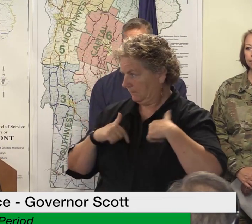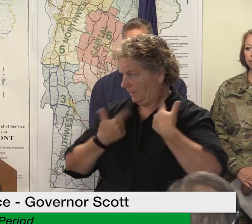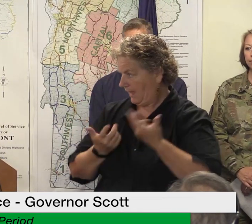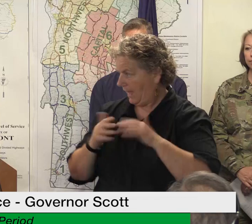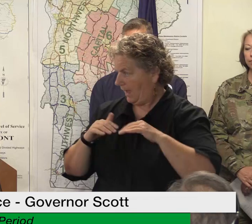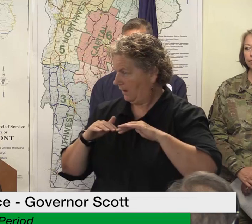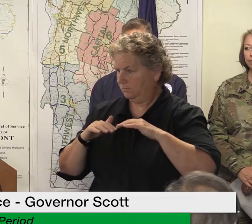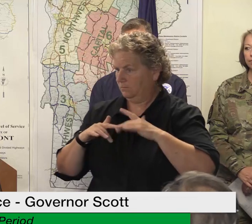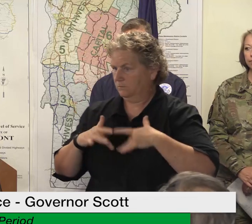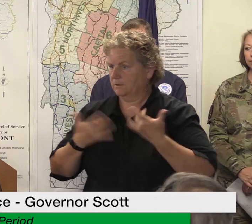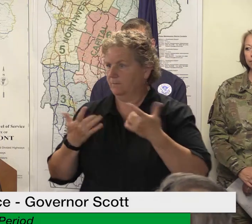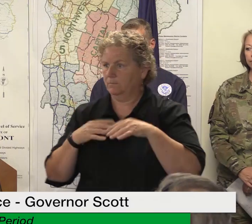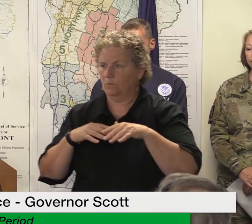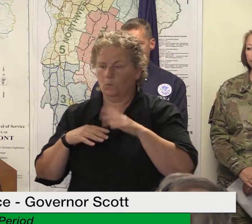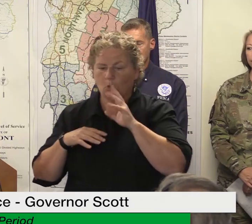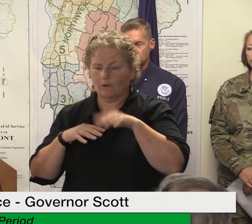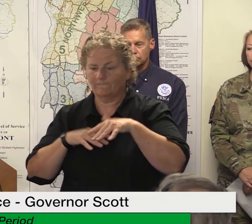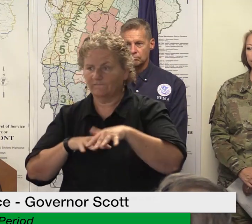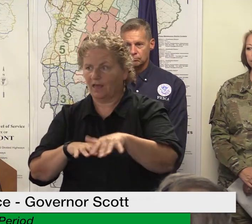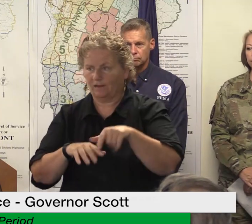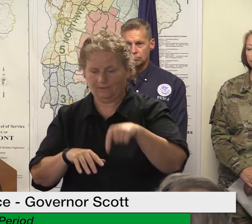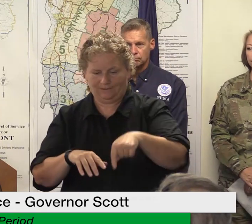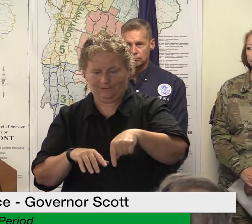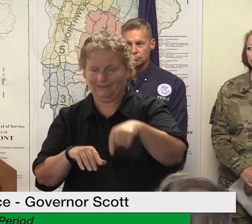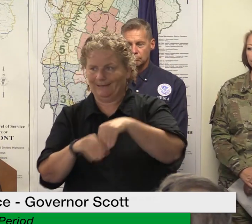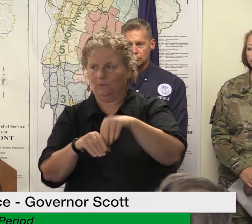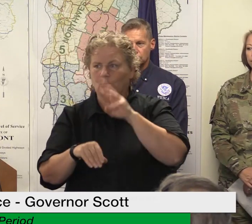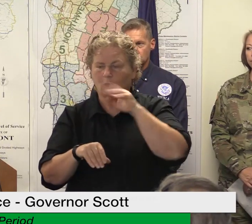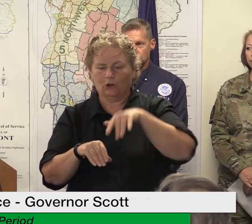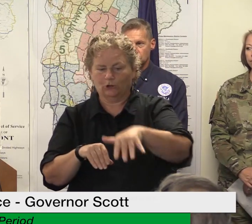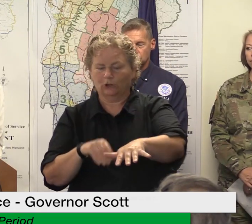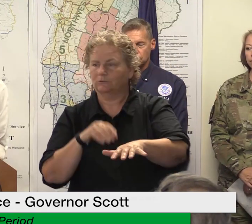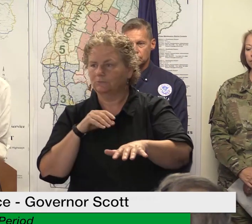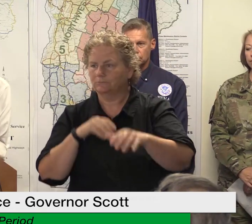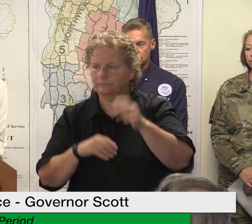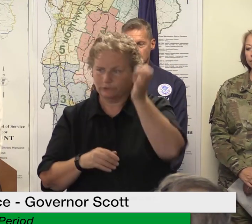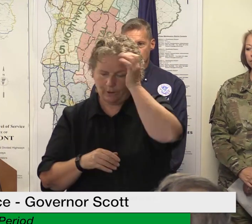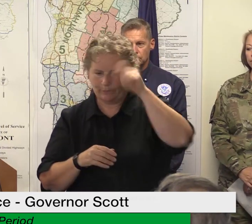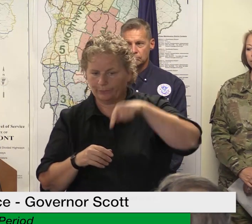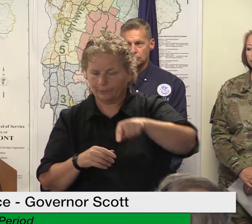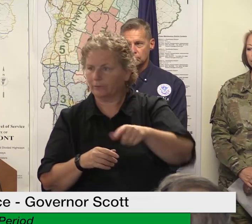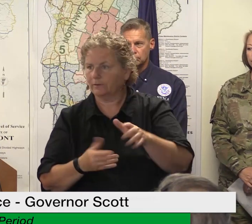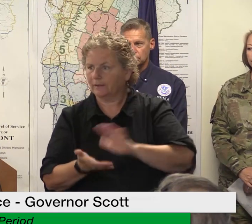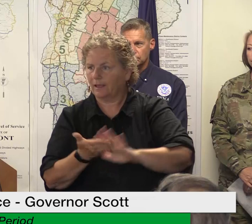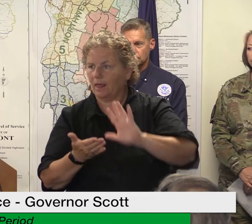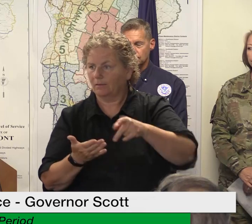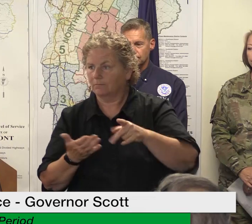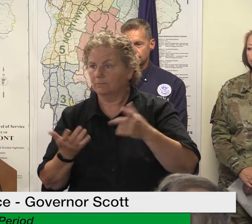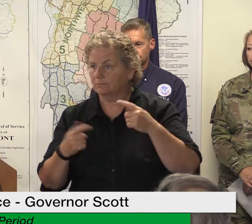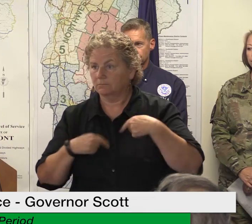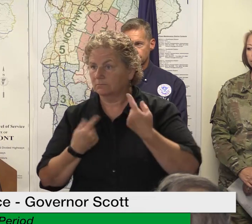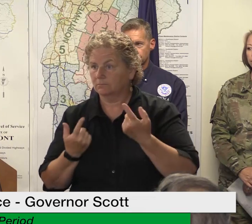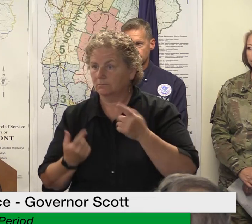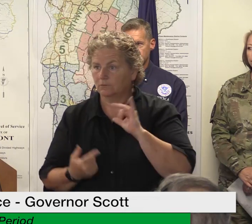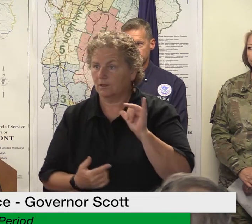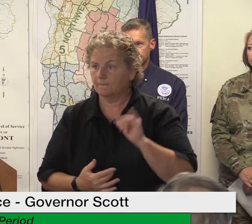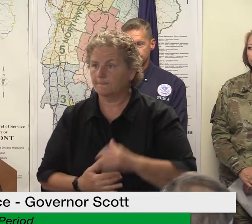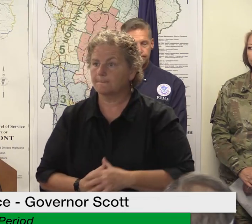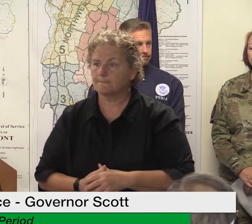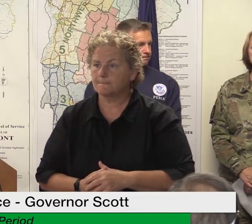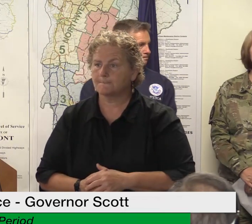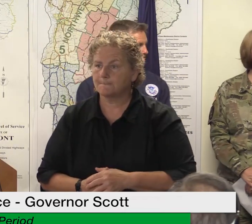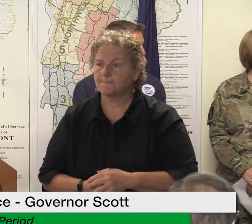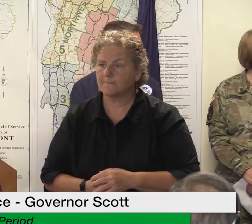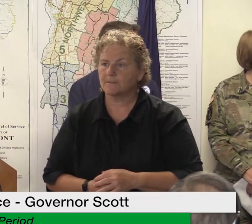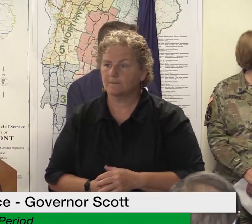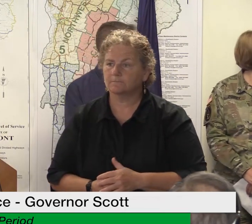i know of at least three who have been impacted and there may be more that i don't know about but uh secretary